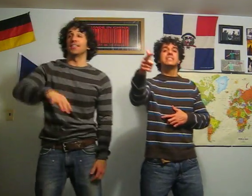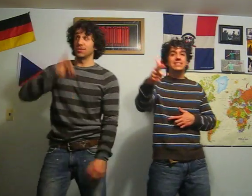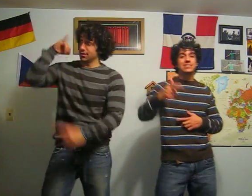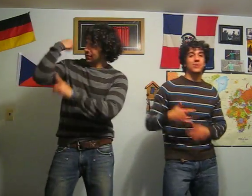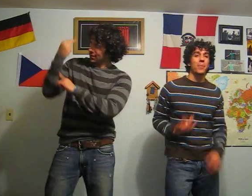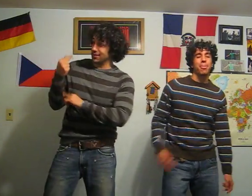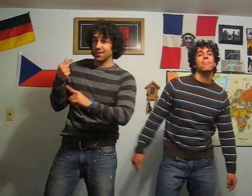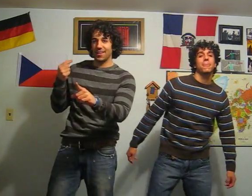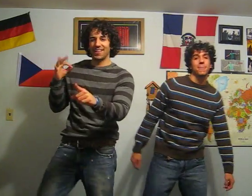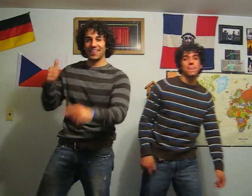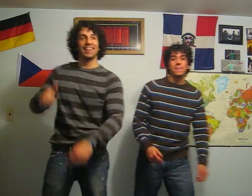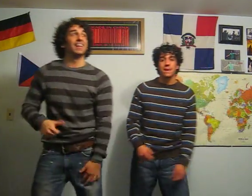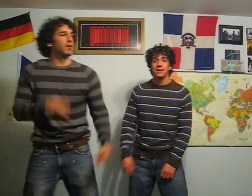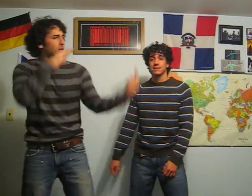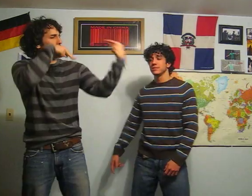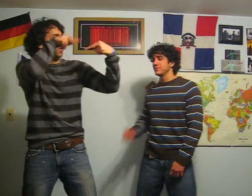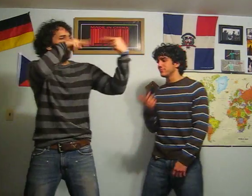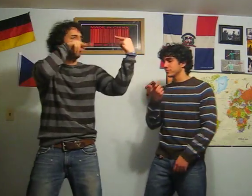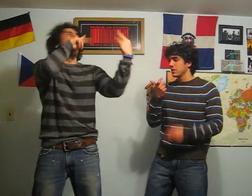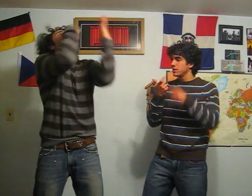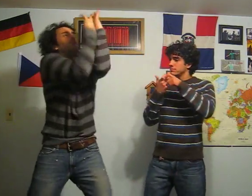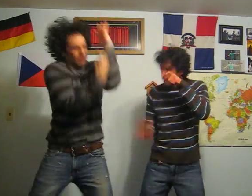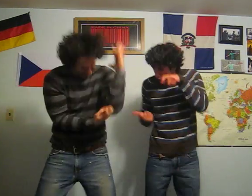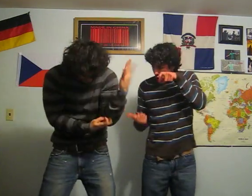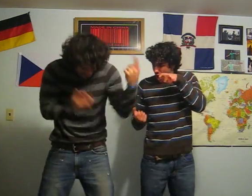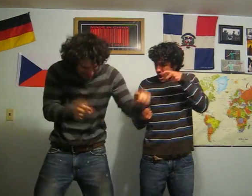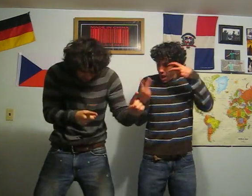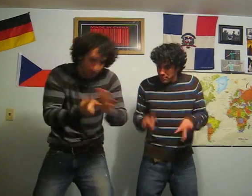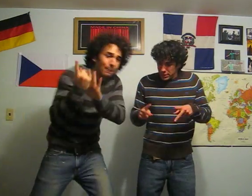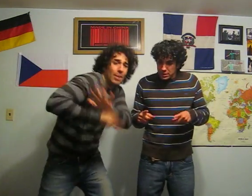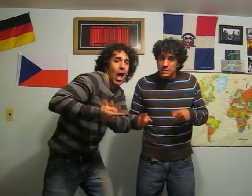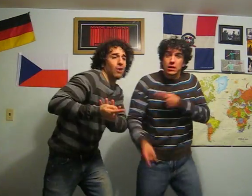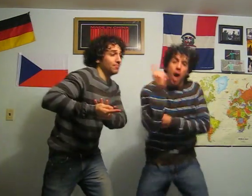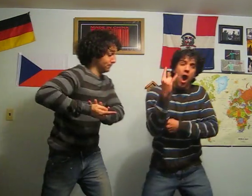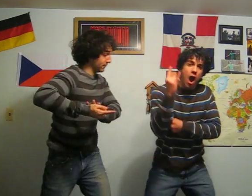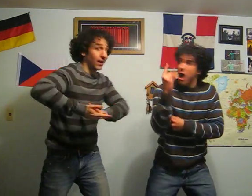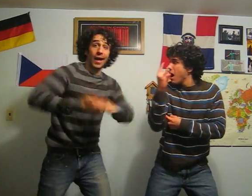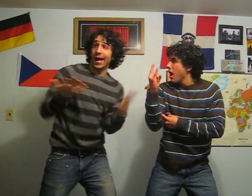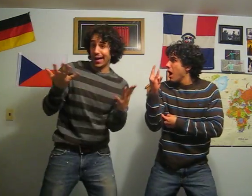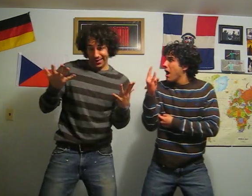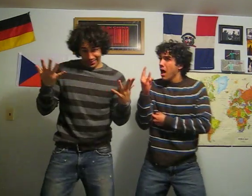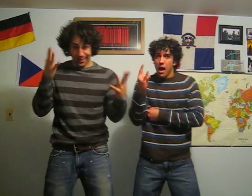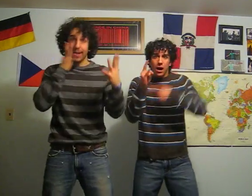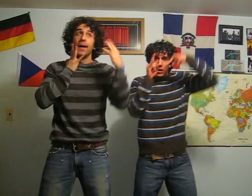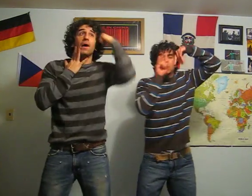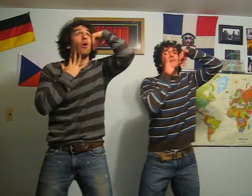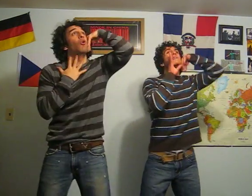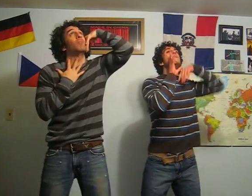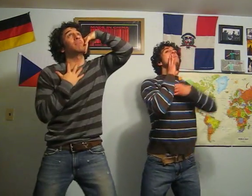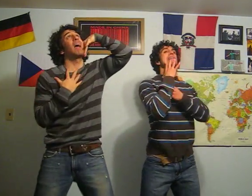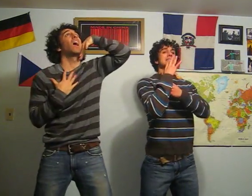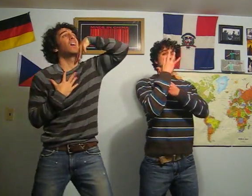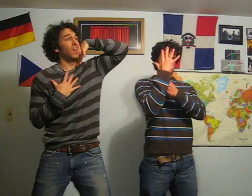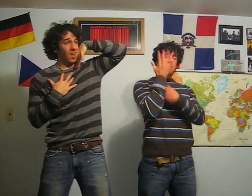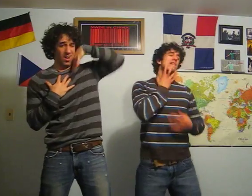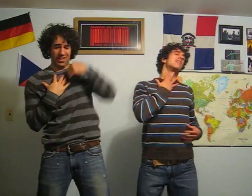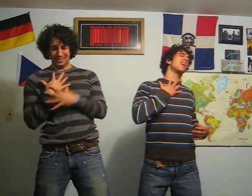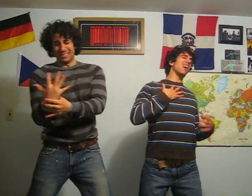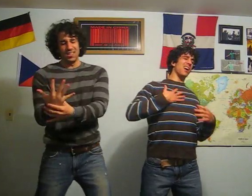I fell so fast Can't hold myself back